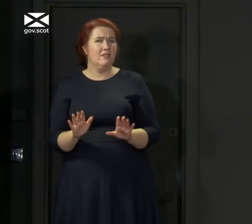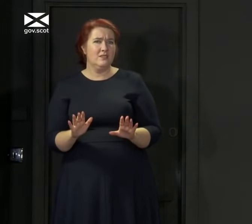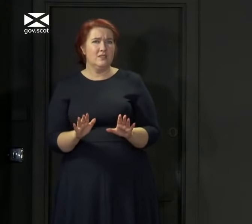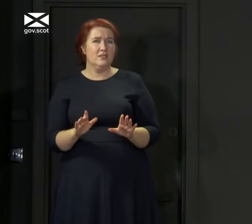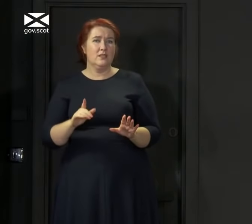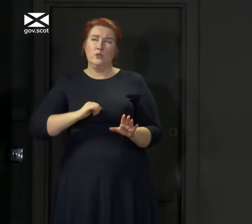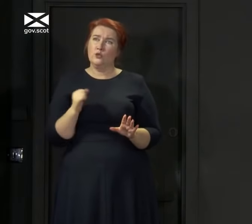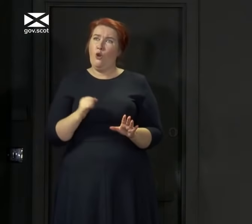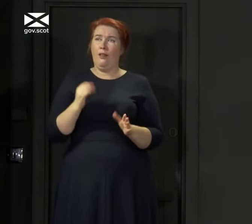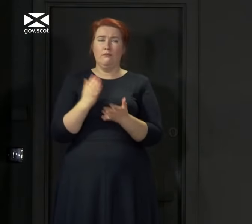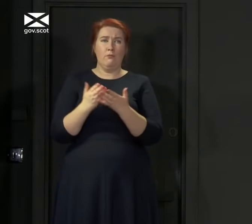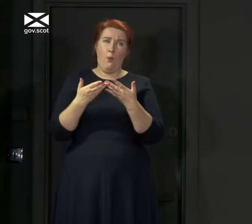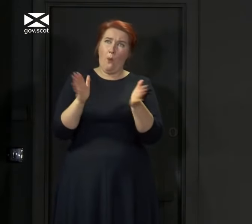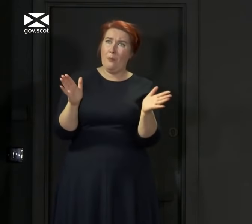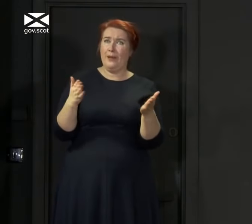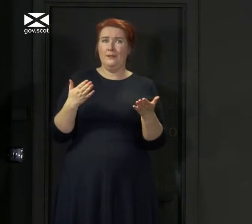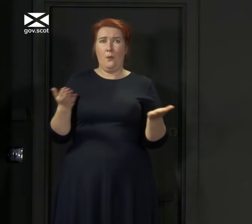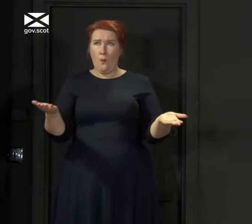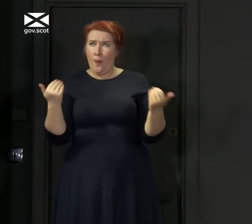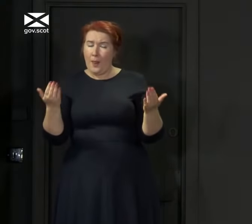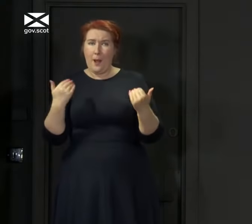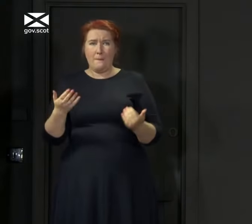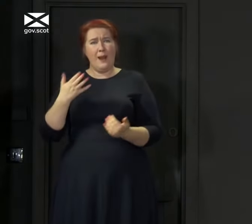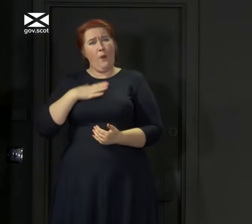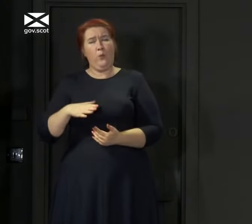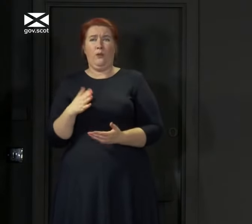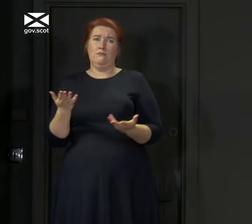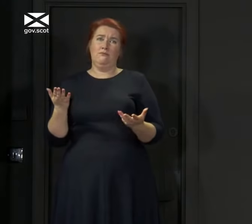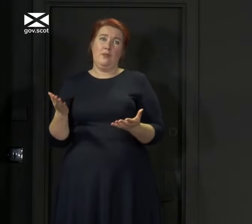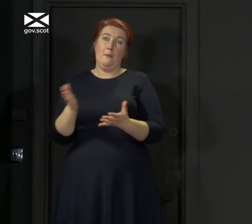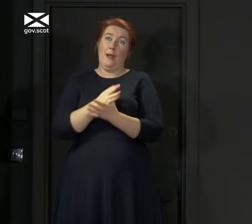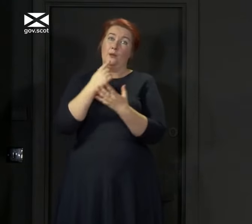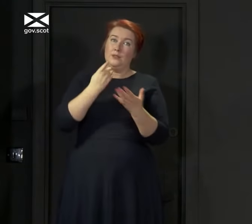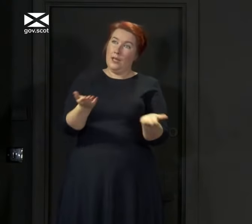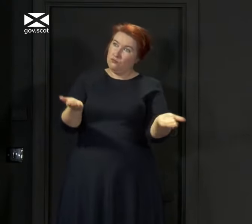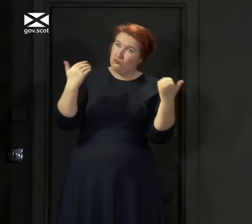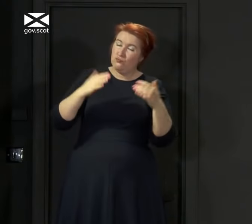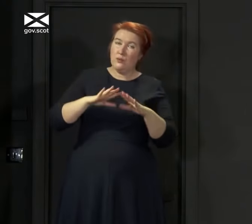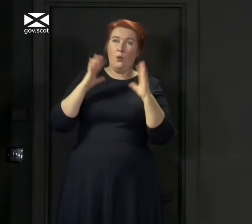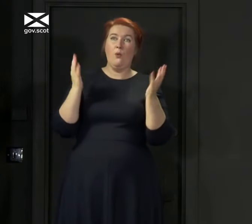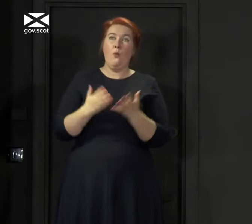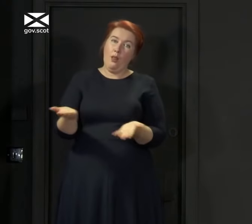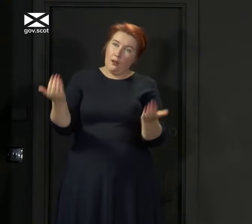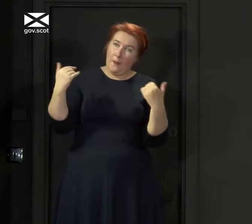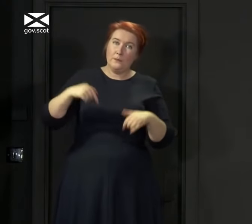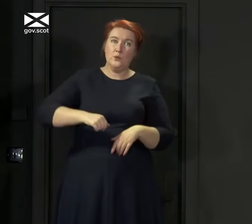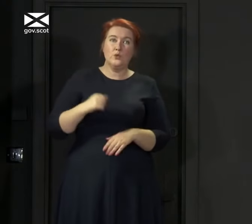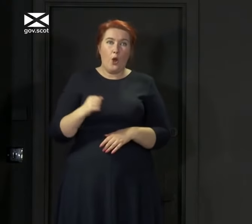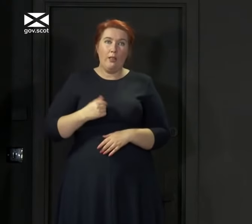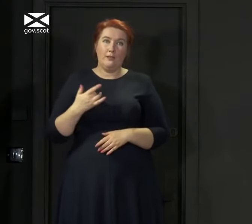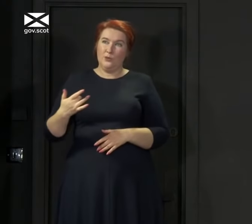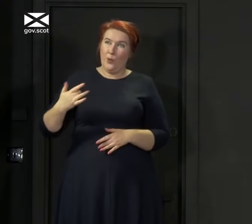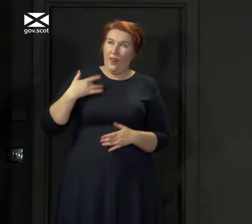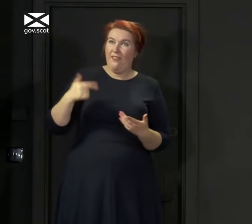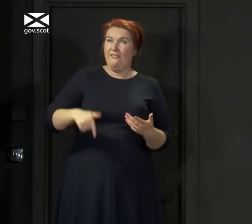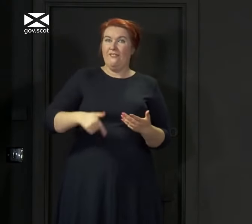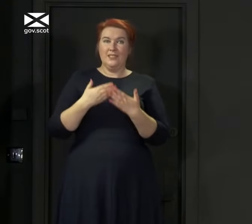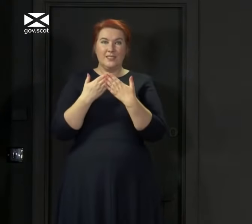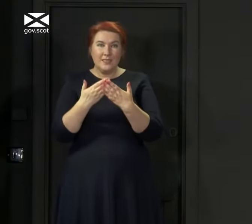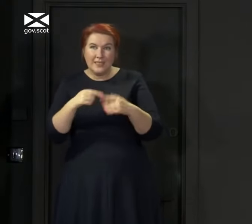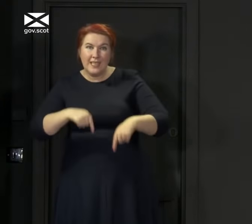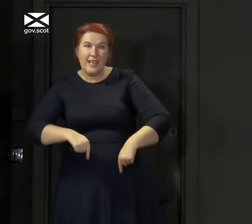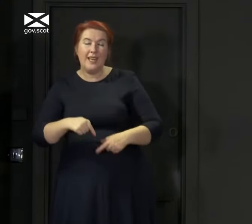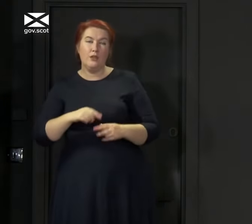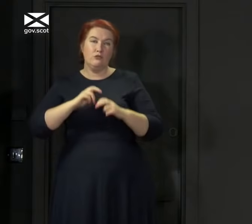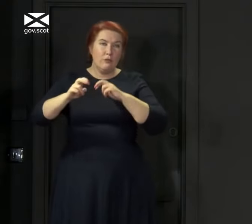Scotland's an open, welcoming country and I can't wait to get back to the time where I put an open invitation to everybody to come to Scotland to live, to study, to